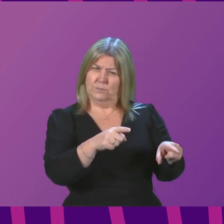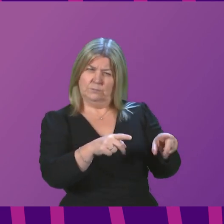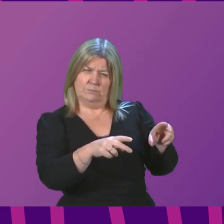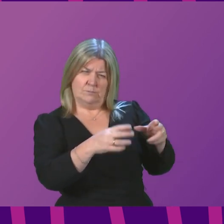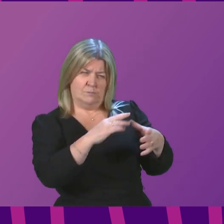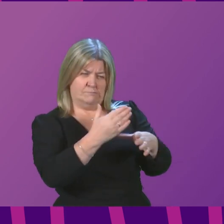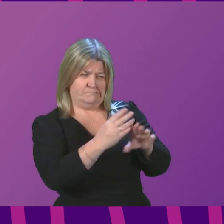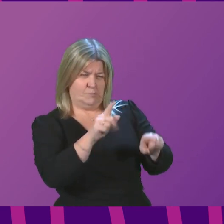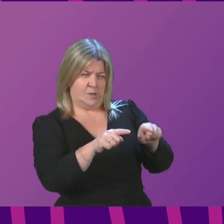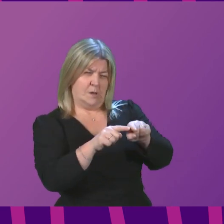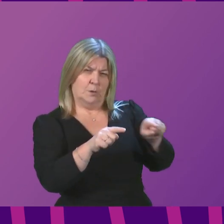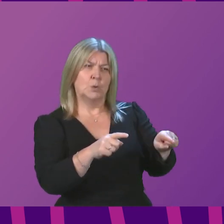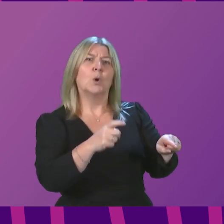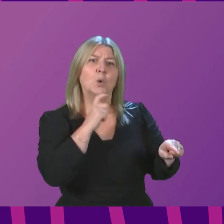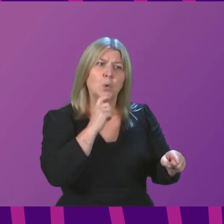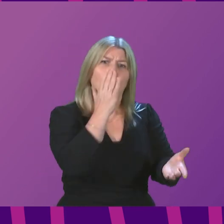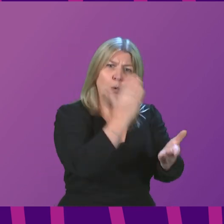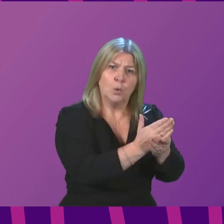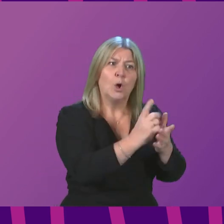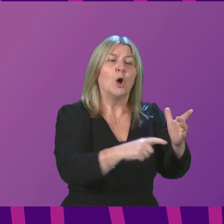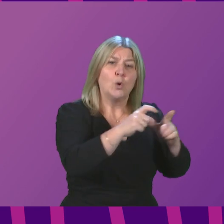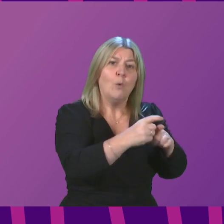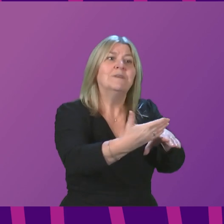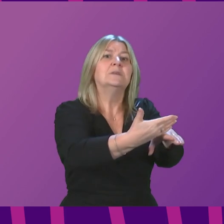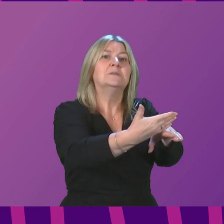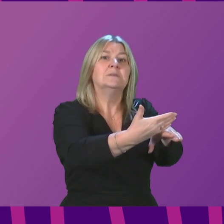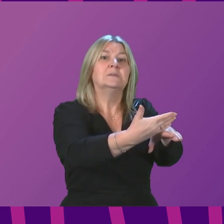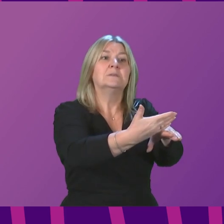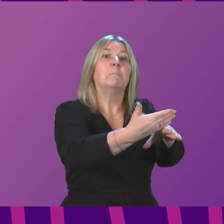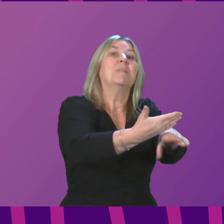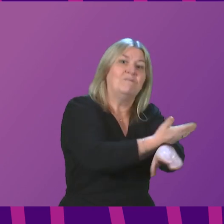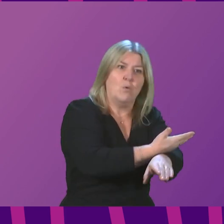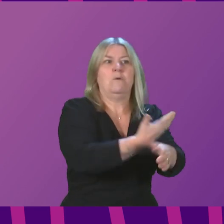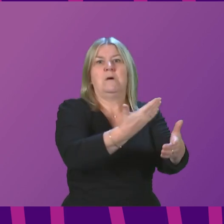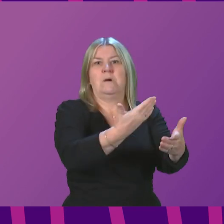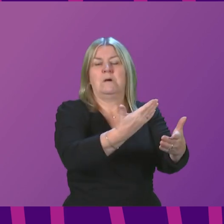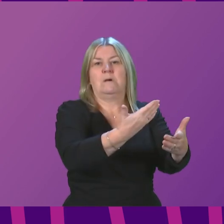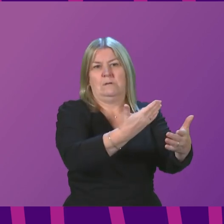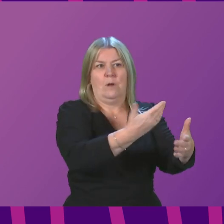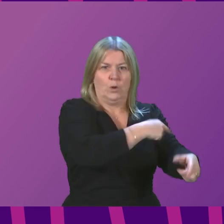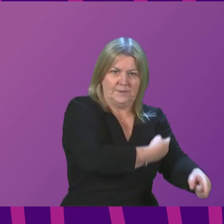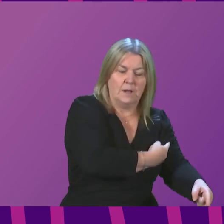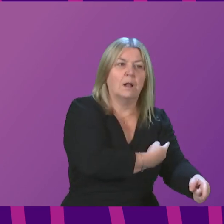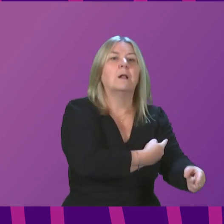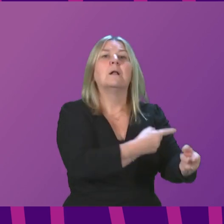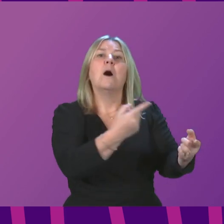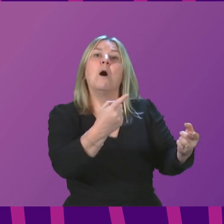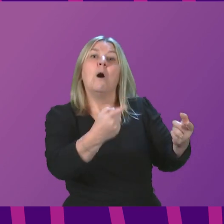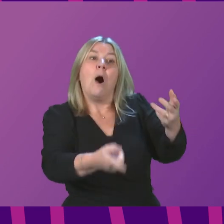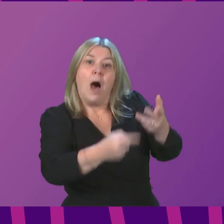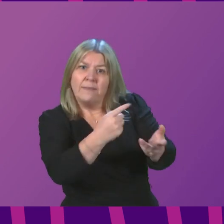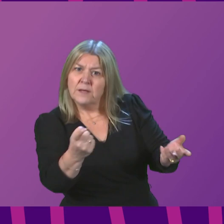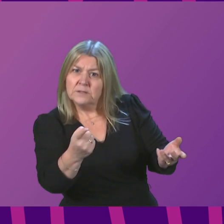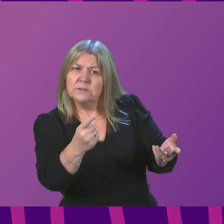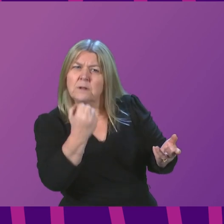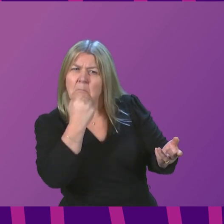of COVID-19, as opposed to those who are admitted for other reasons, but turn out to test positive. If that figure is published, it